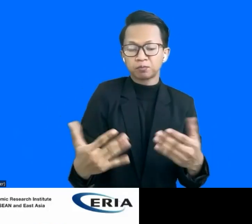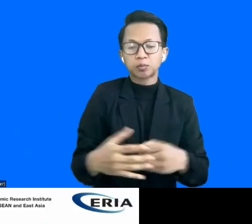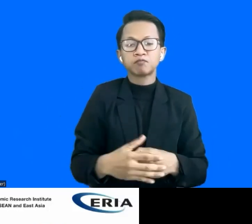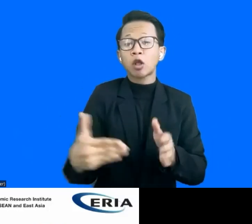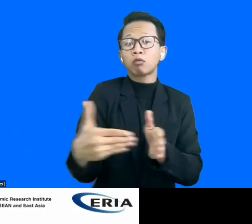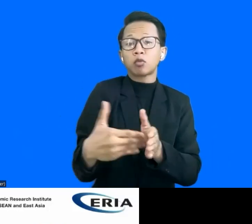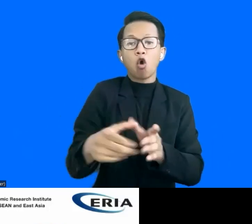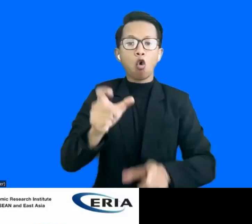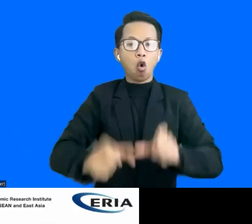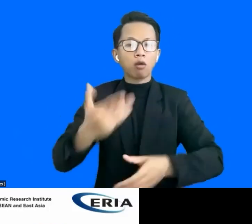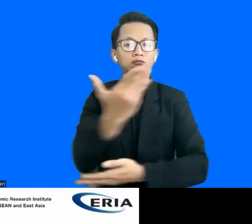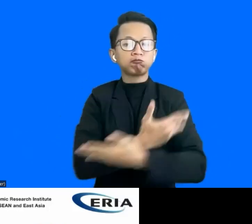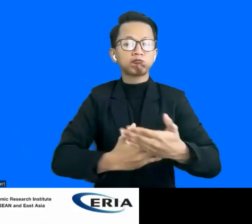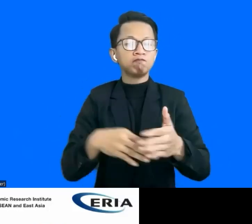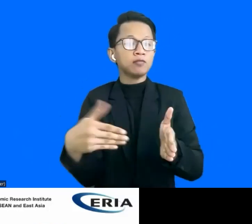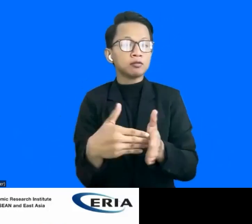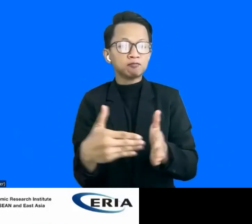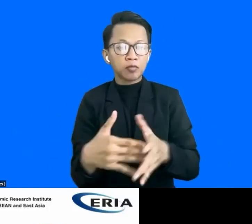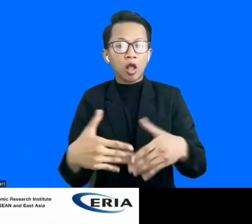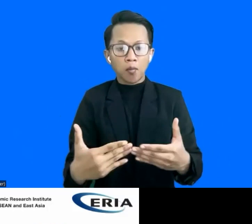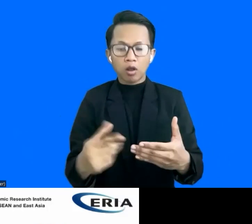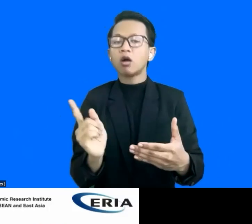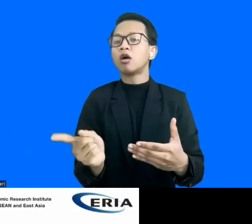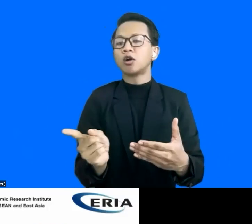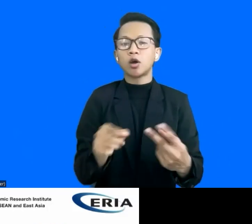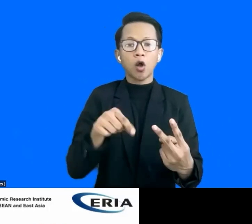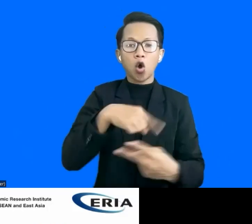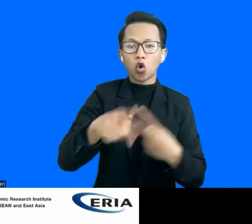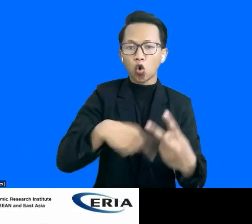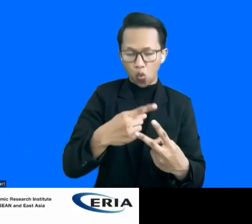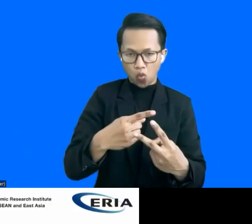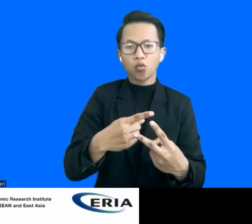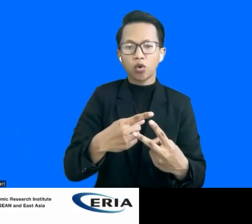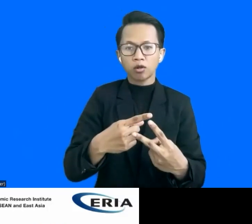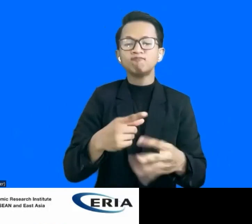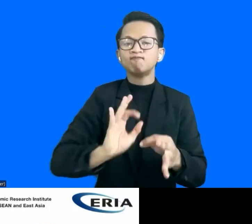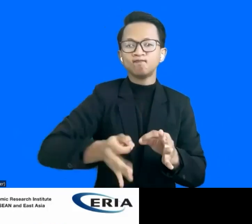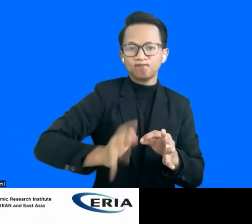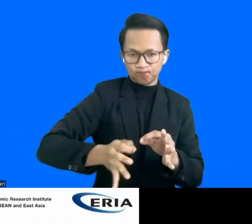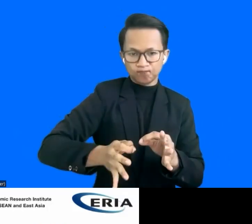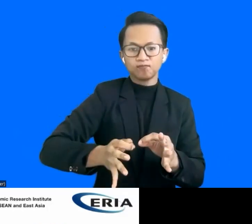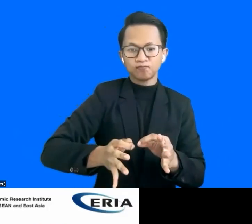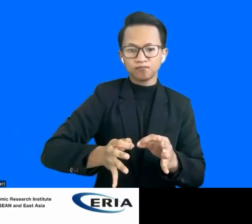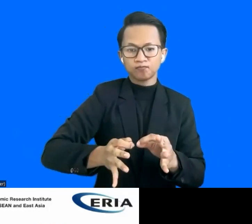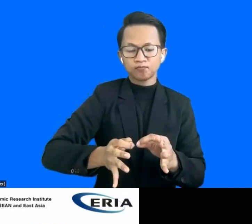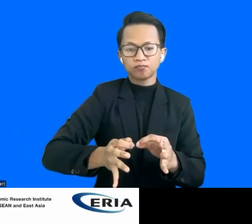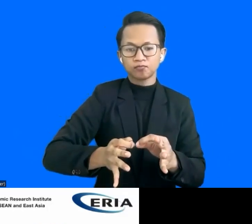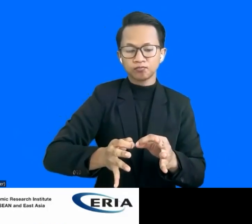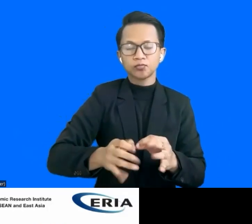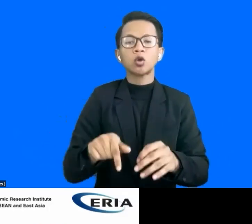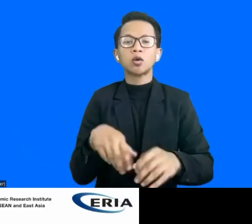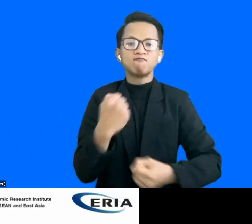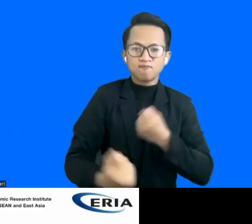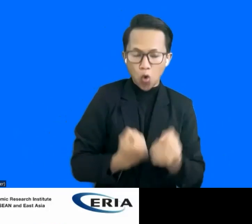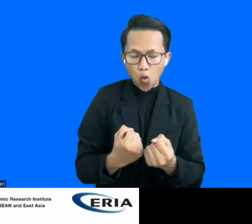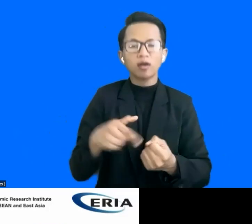disabilities. But we have two entrepreneurs here who are really on an effort to make an inclusion in